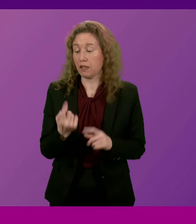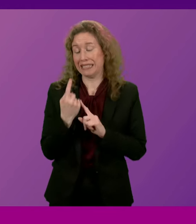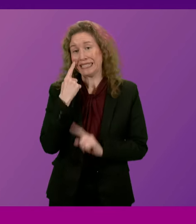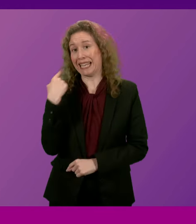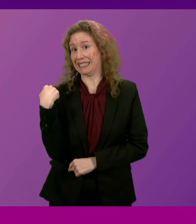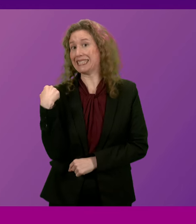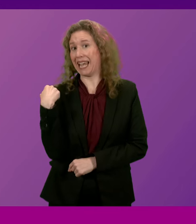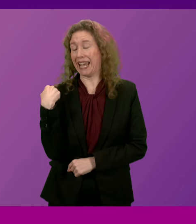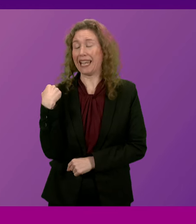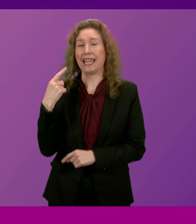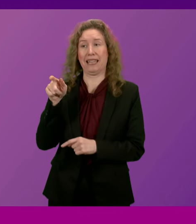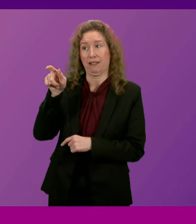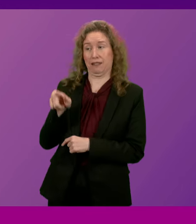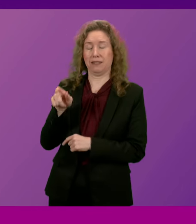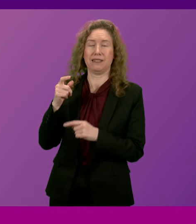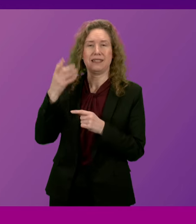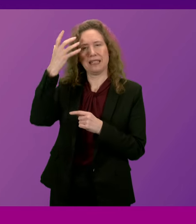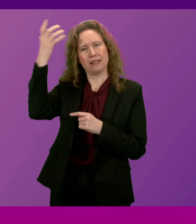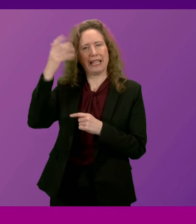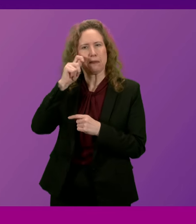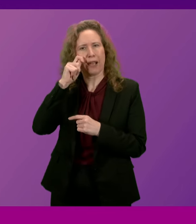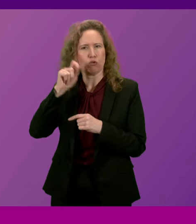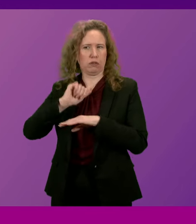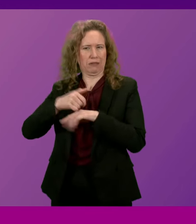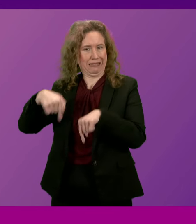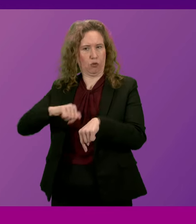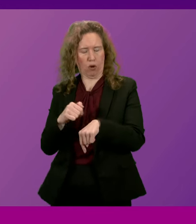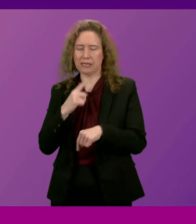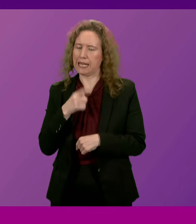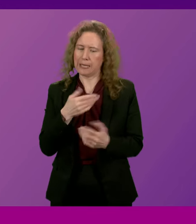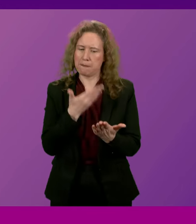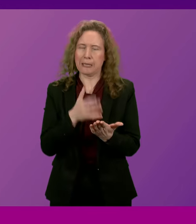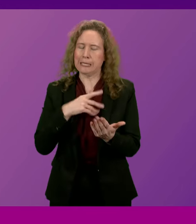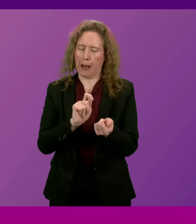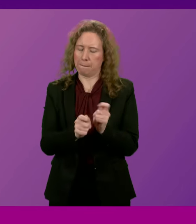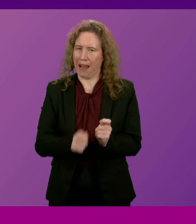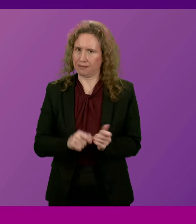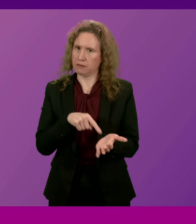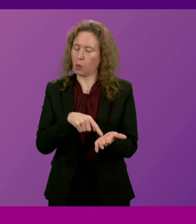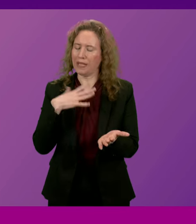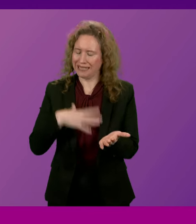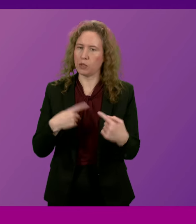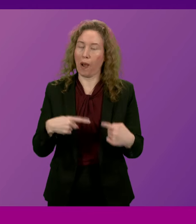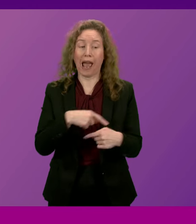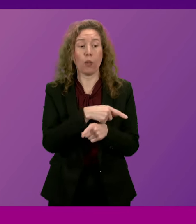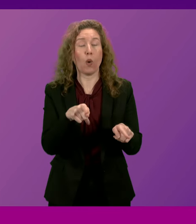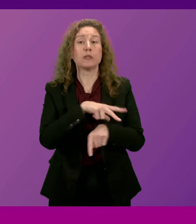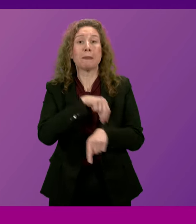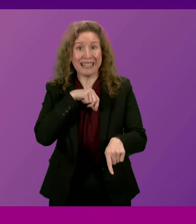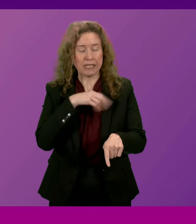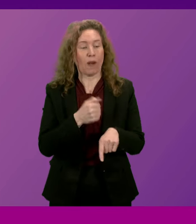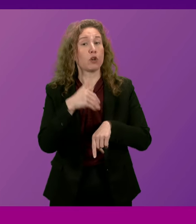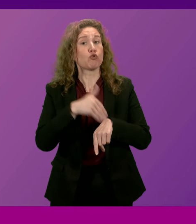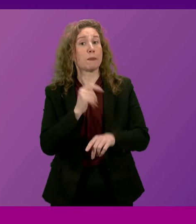yesterday, Majesty's Inspectorate of Constabulary in Scotland called for an amendment to the bill which would allow officers who face criminal charges,